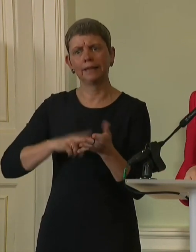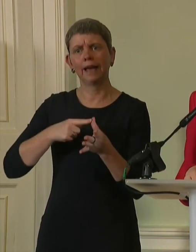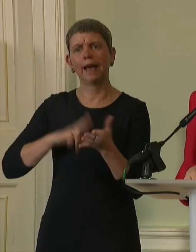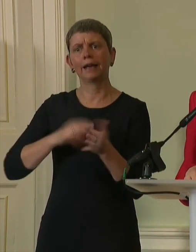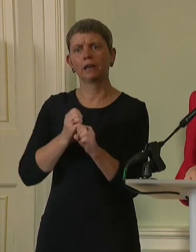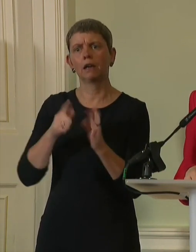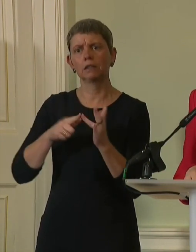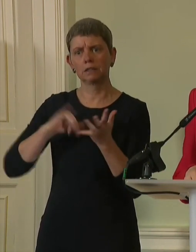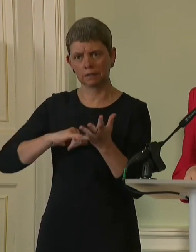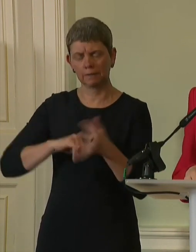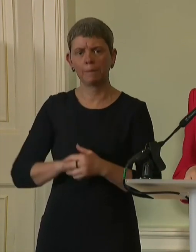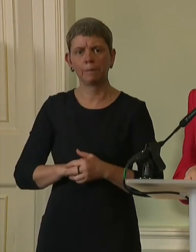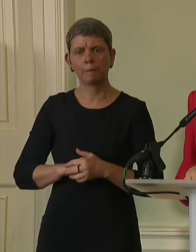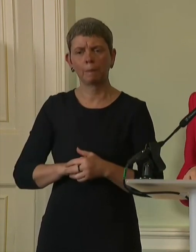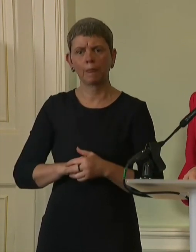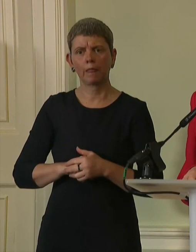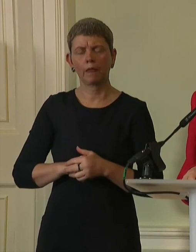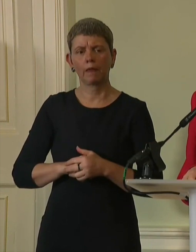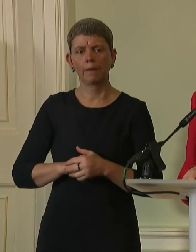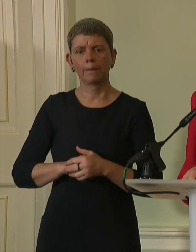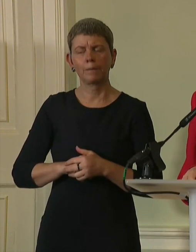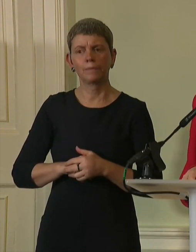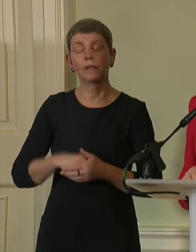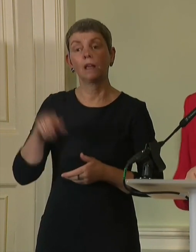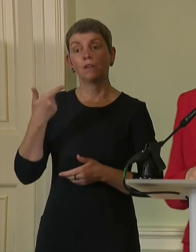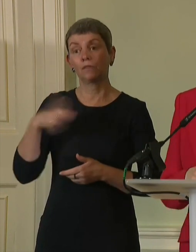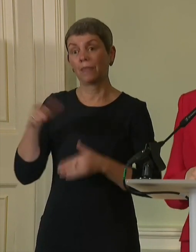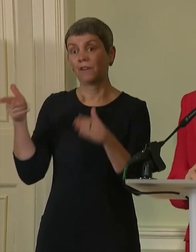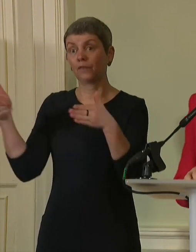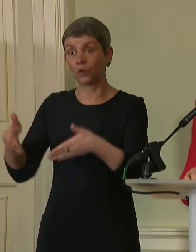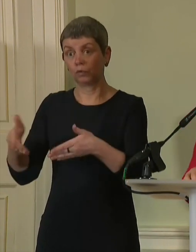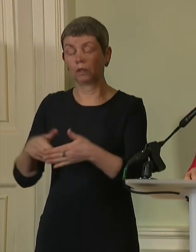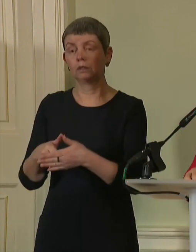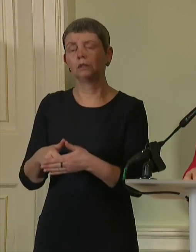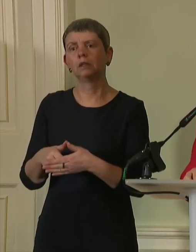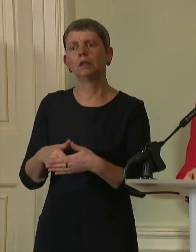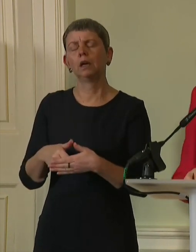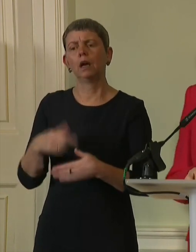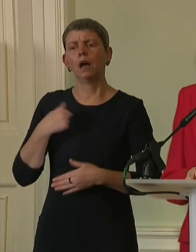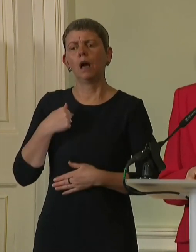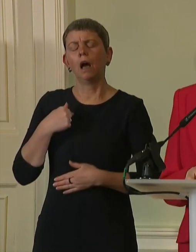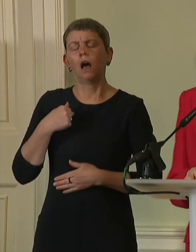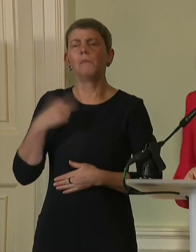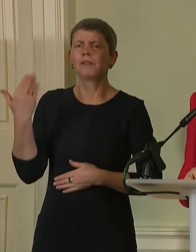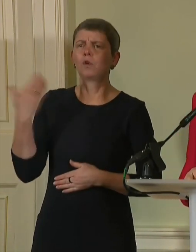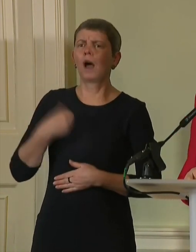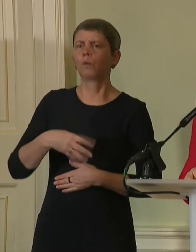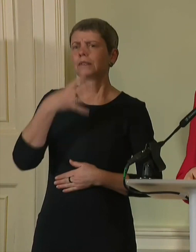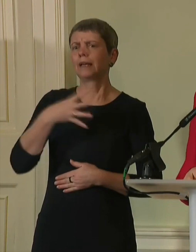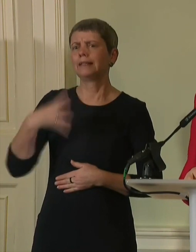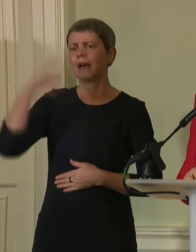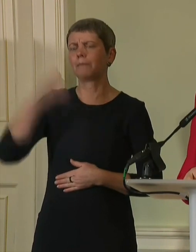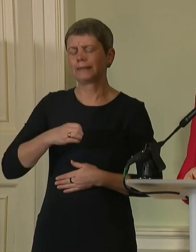It was actually during that funeral service that I went from being 99% certain about this decision to 100